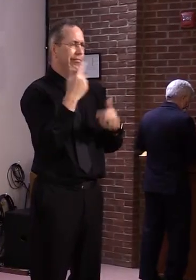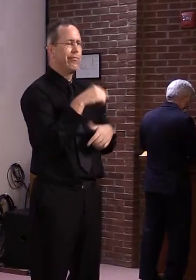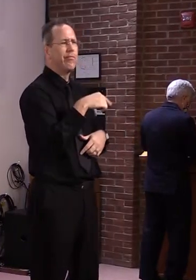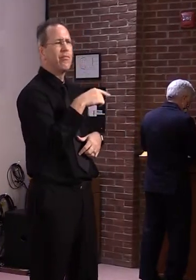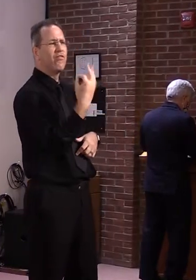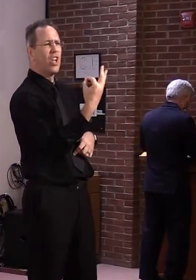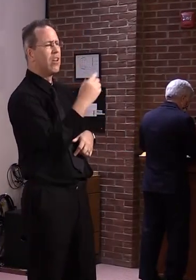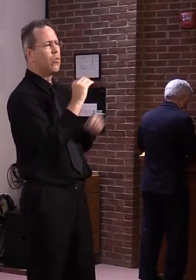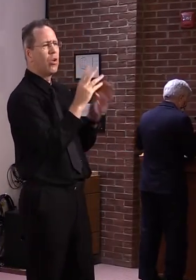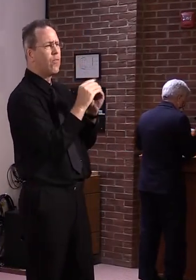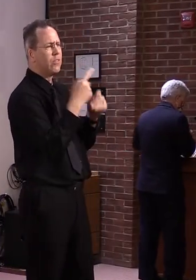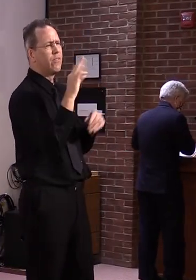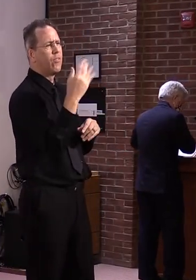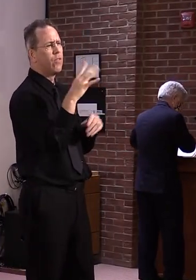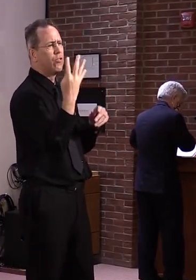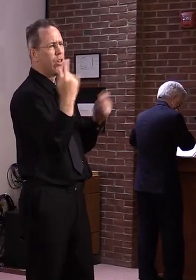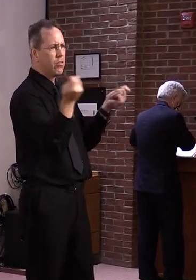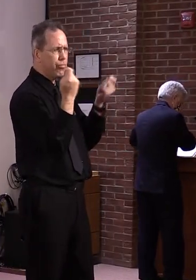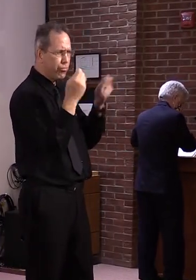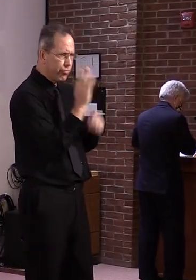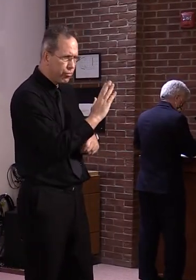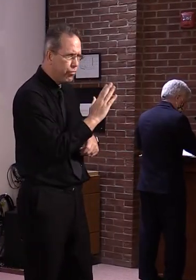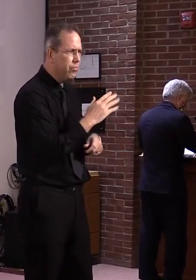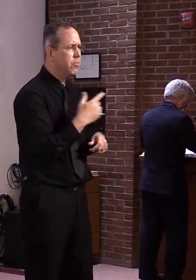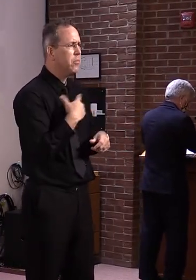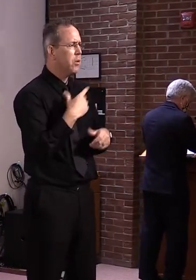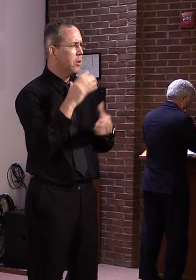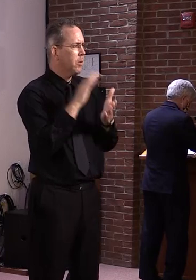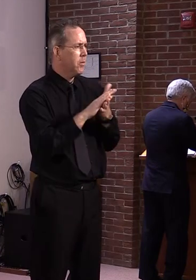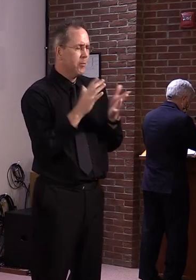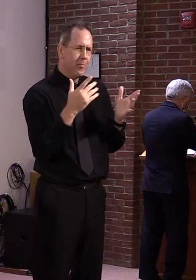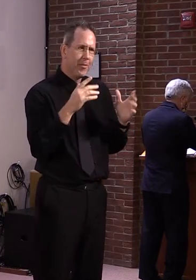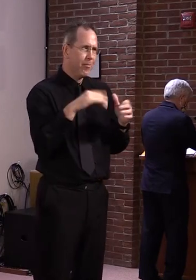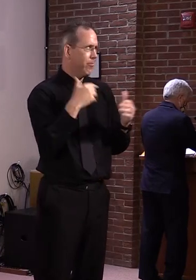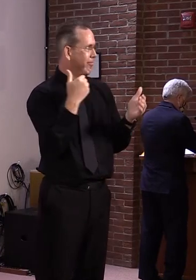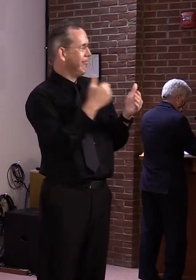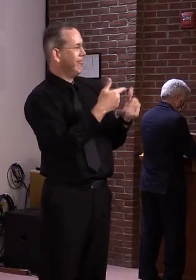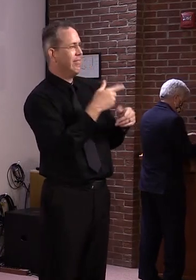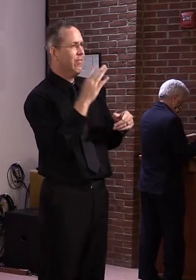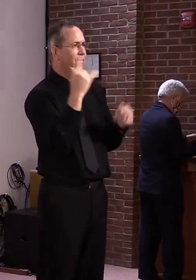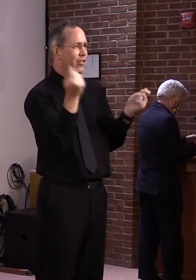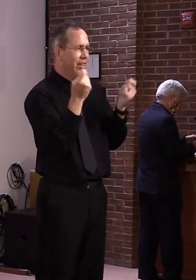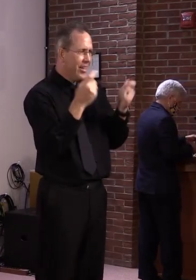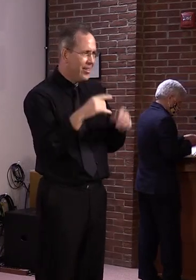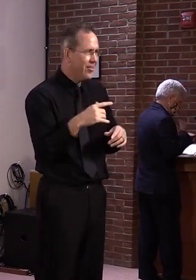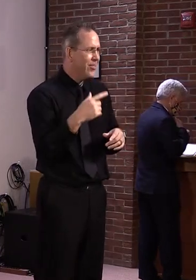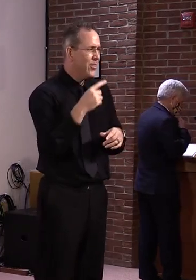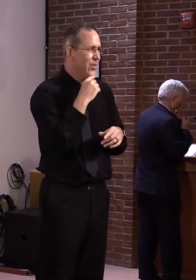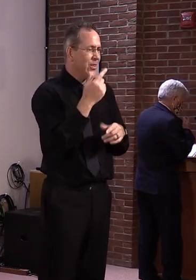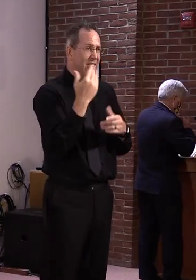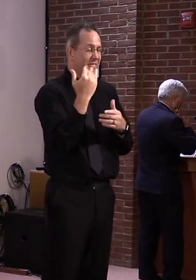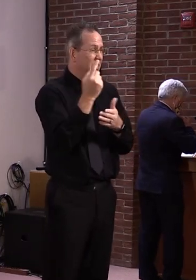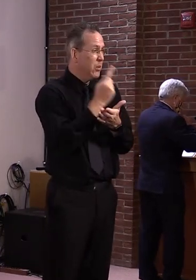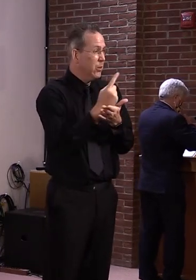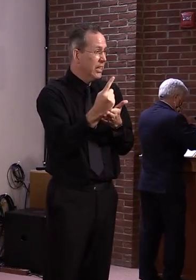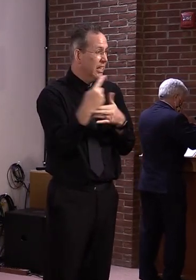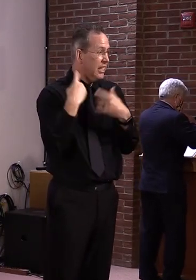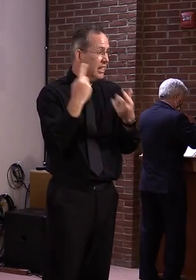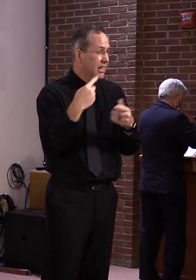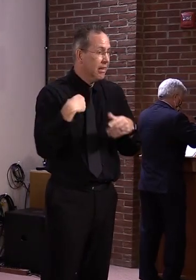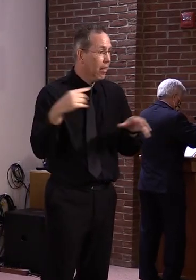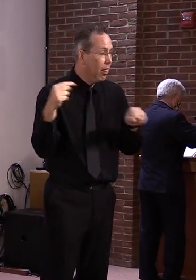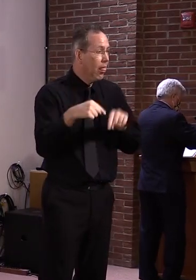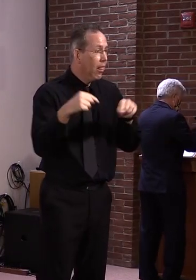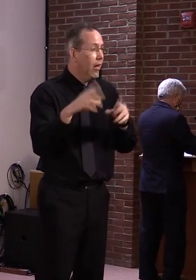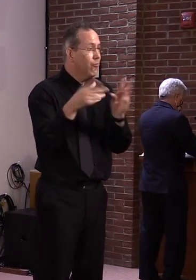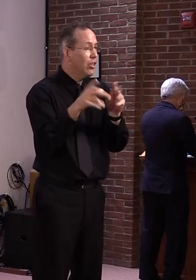it's hard to believe that we've already had about 15 weeks of this, three times a week, two-hour